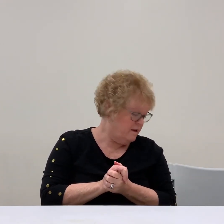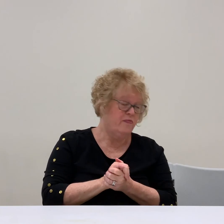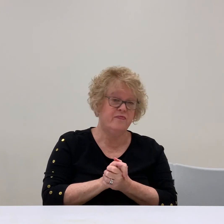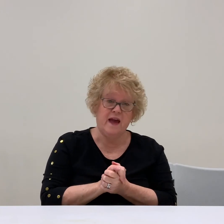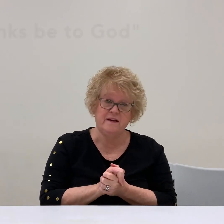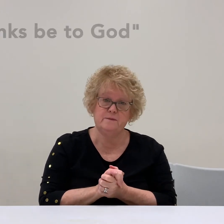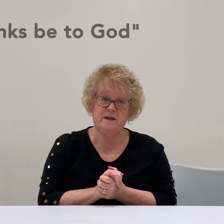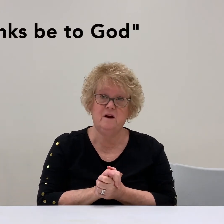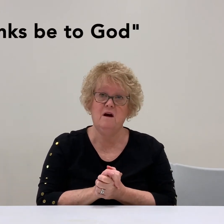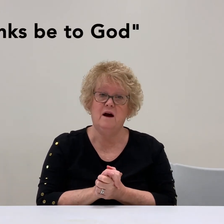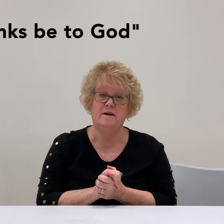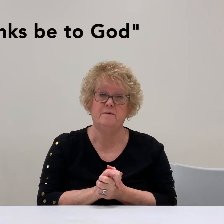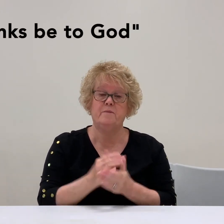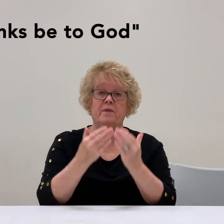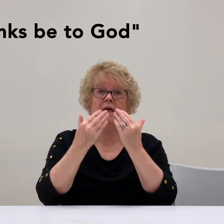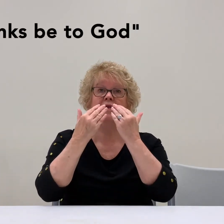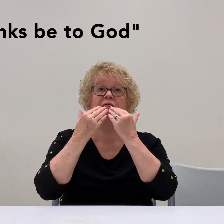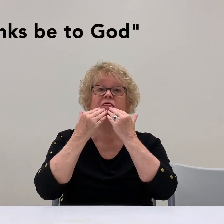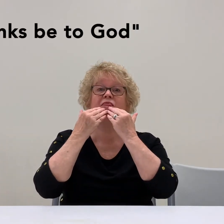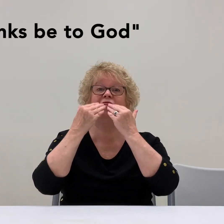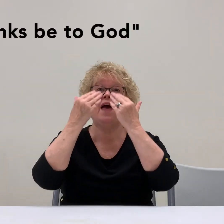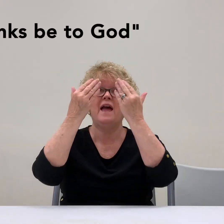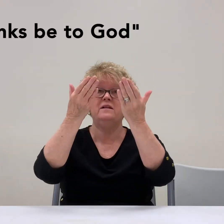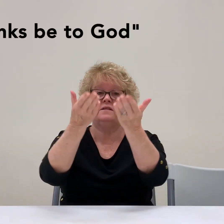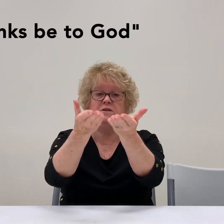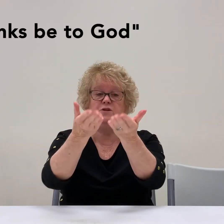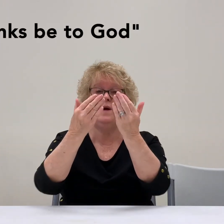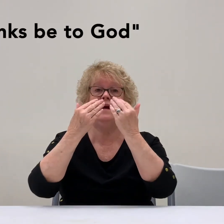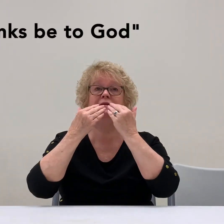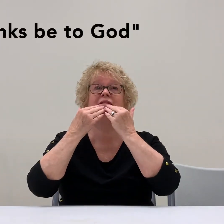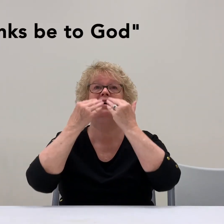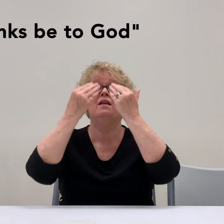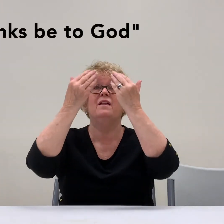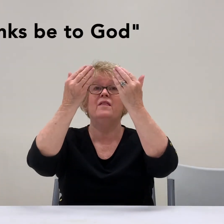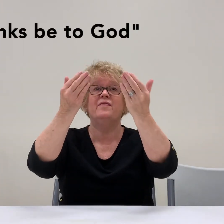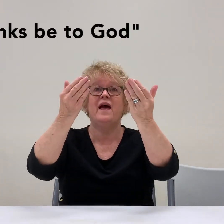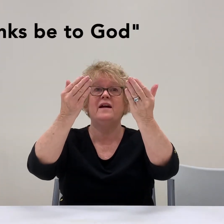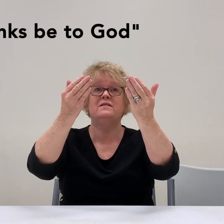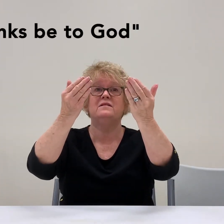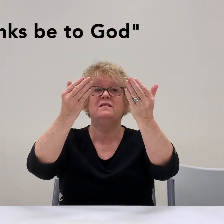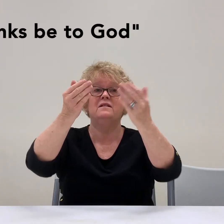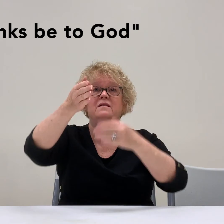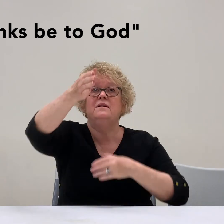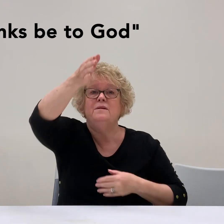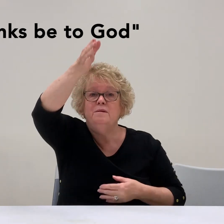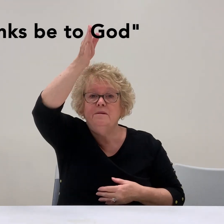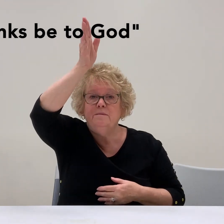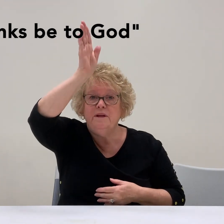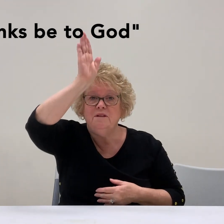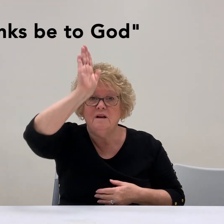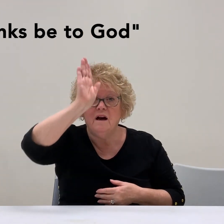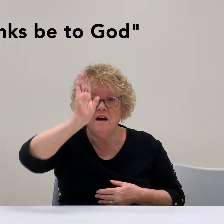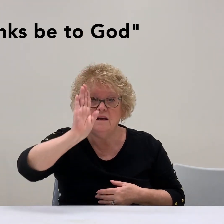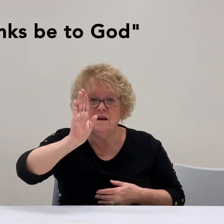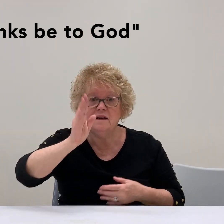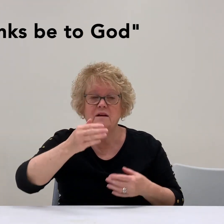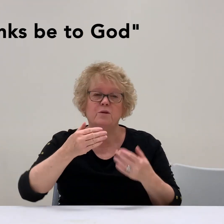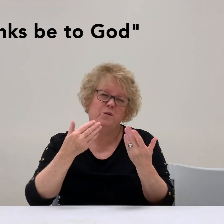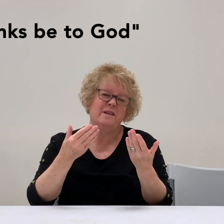thanks be to God. Thanks, two hands. Thanks be to God. Thanks We're really